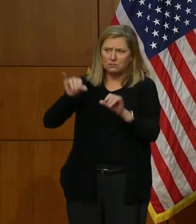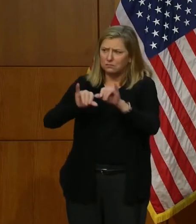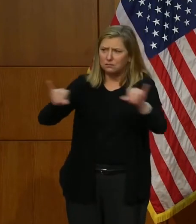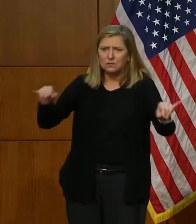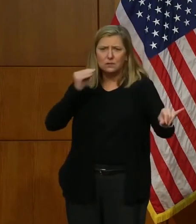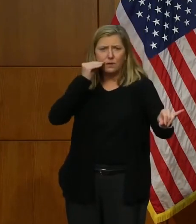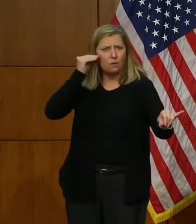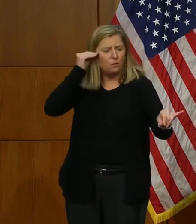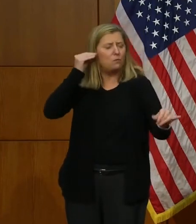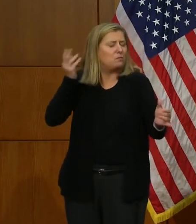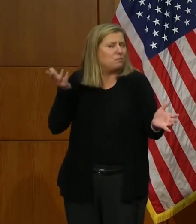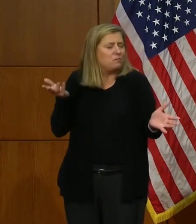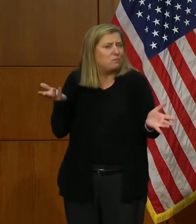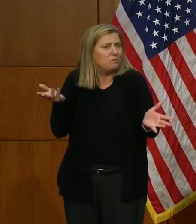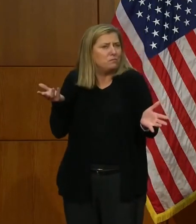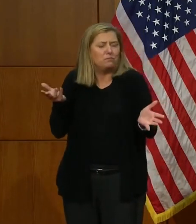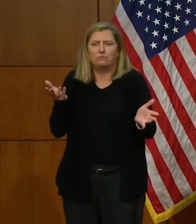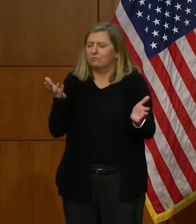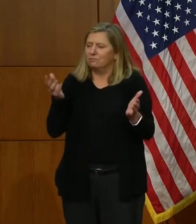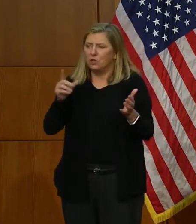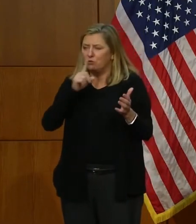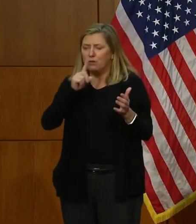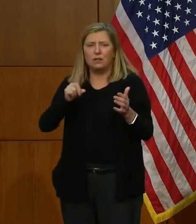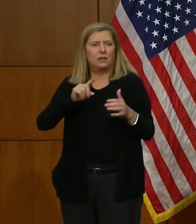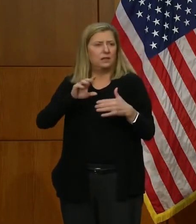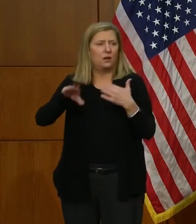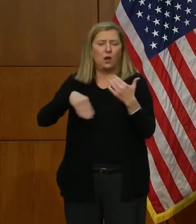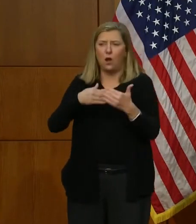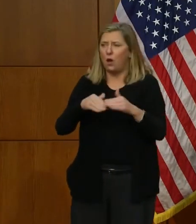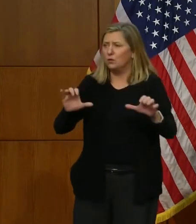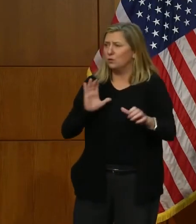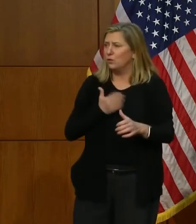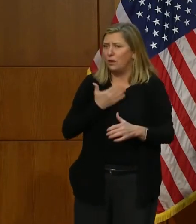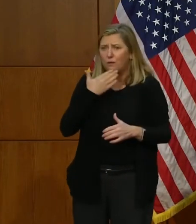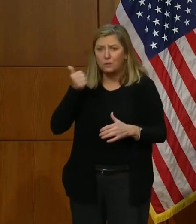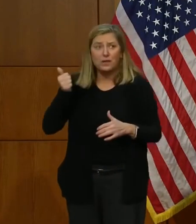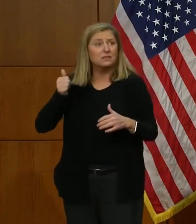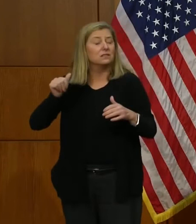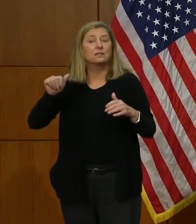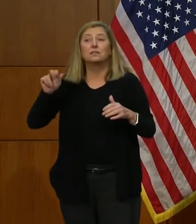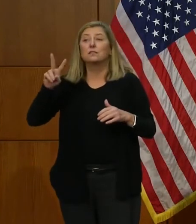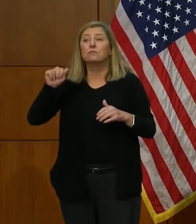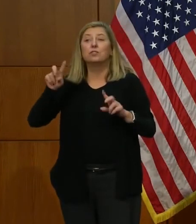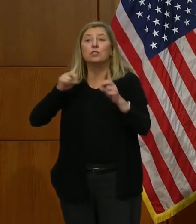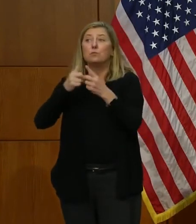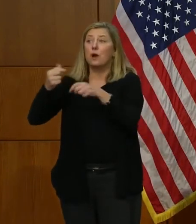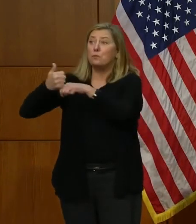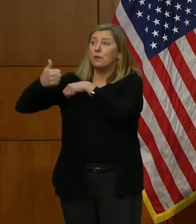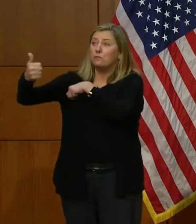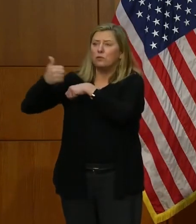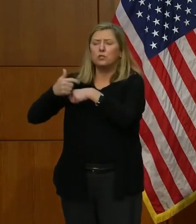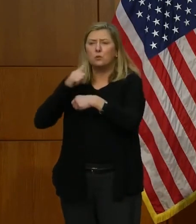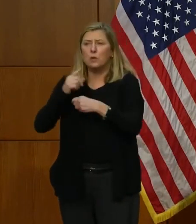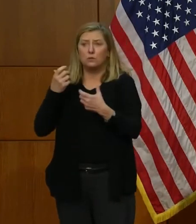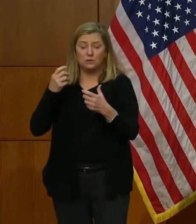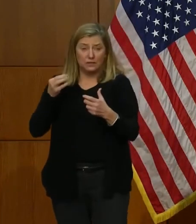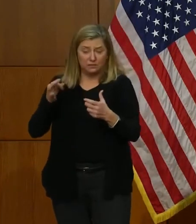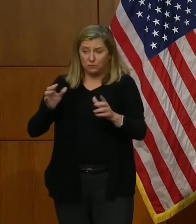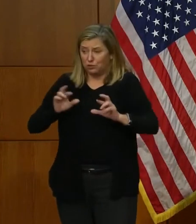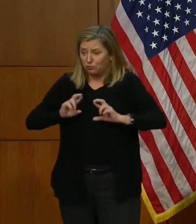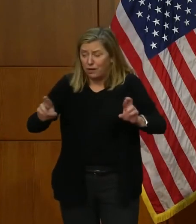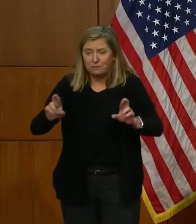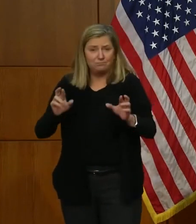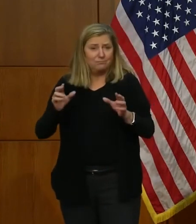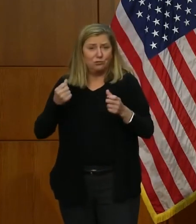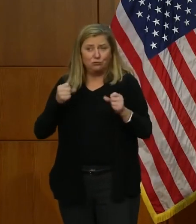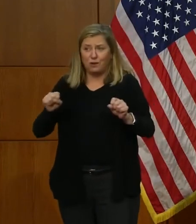just that everybody is stretched thinly. mean, the Virginia Department of Transportation would do everything that we can to prepare and keep the